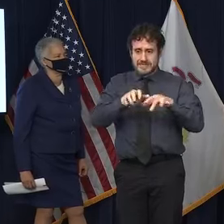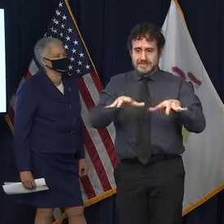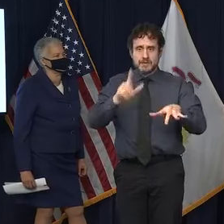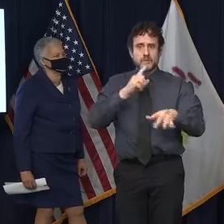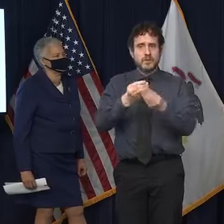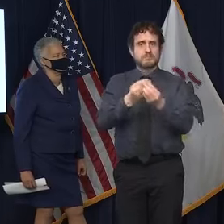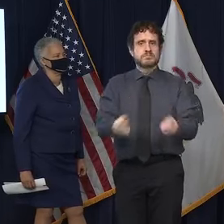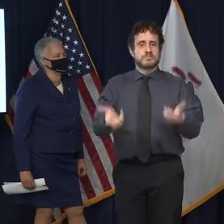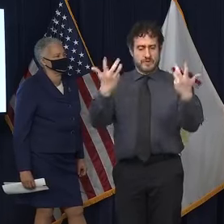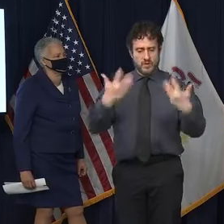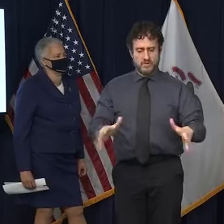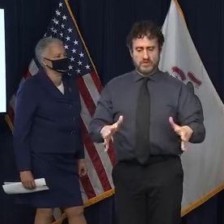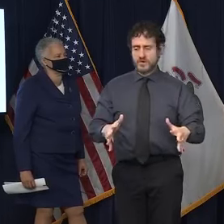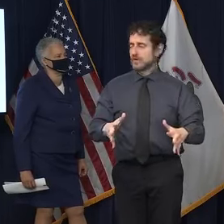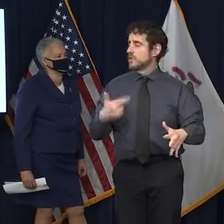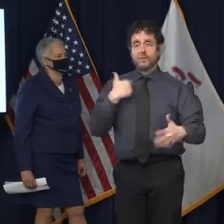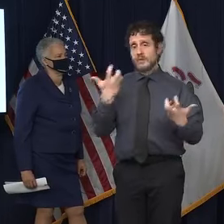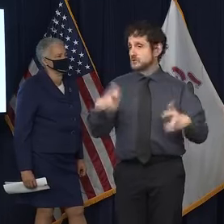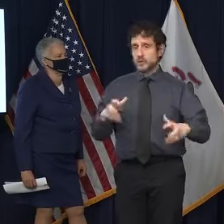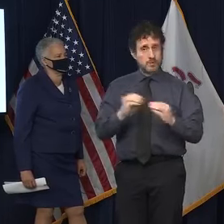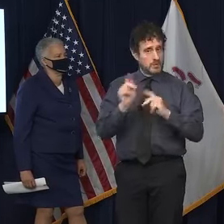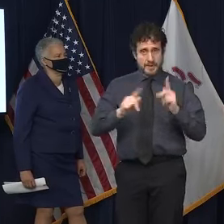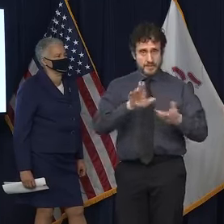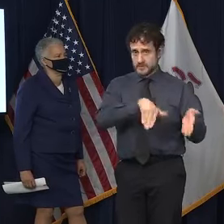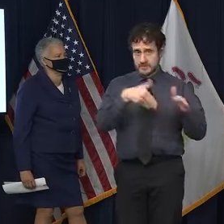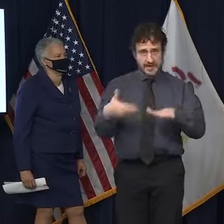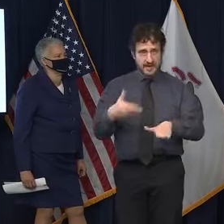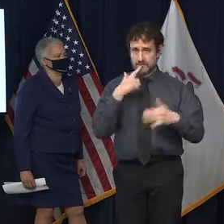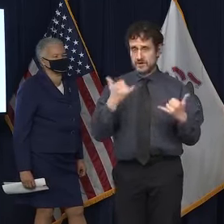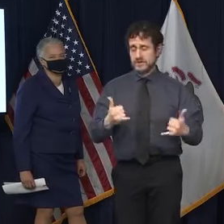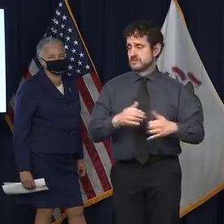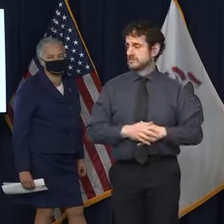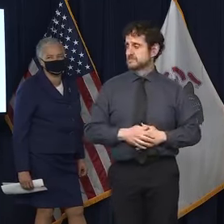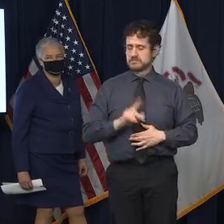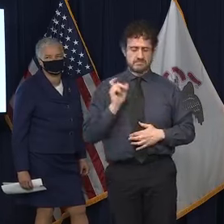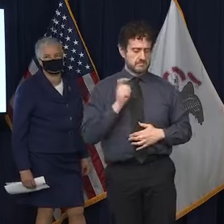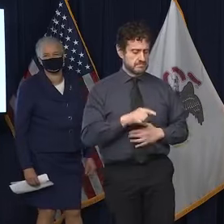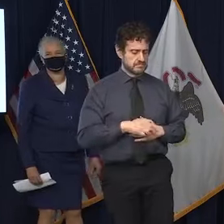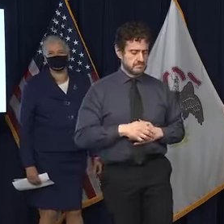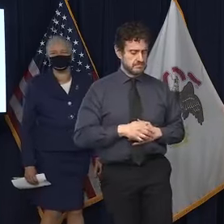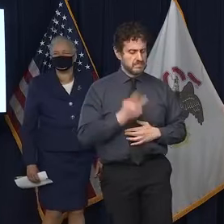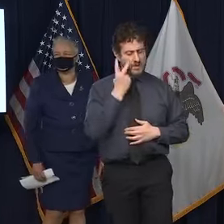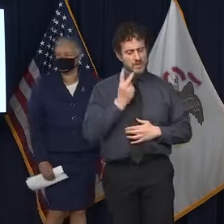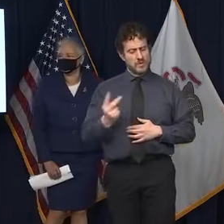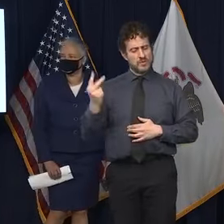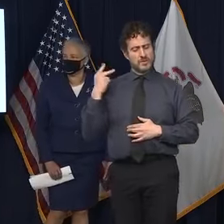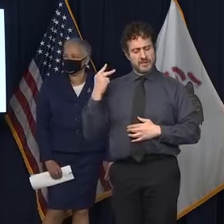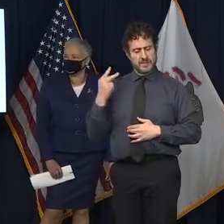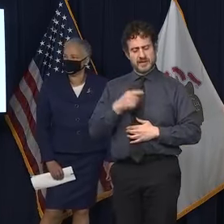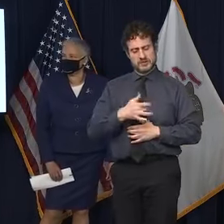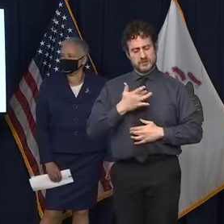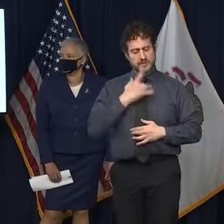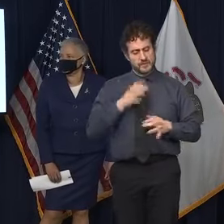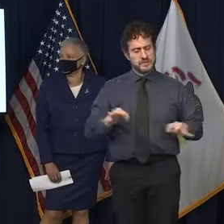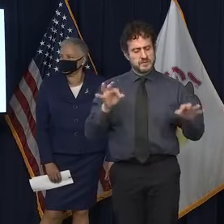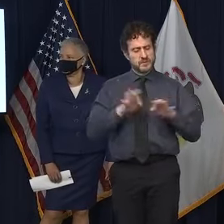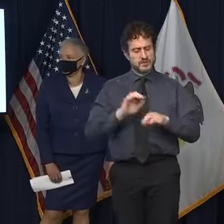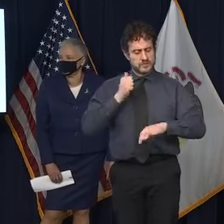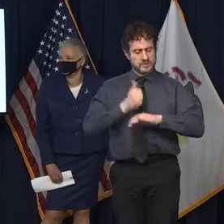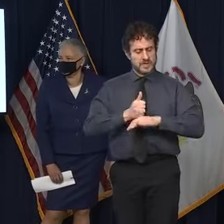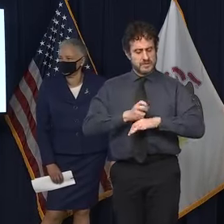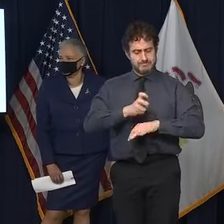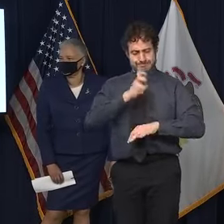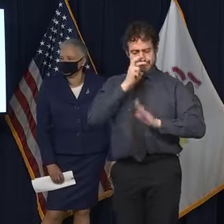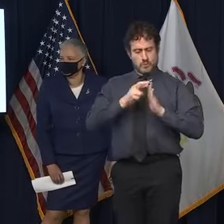without more loss of life. Jim Haggerty at the Rockford Advocate. Governor, looking back, how important was it to impose restrictions on